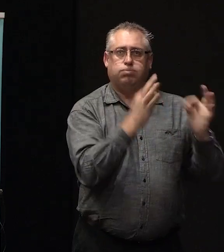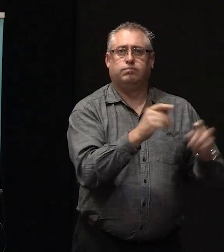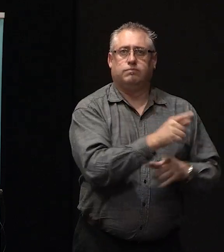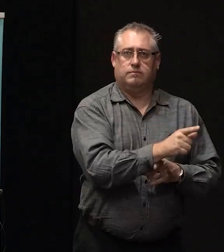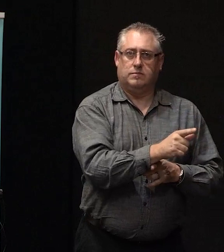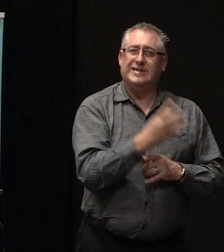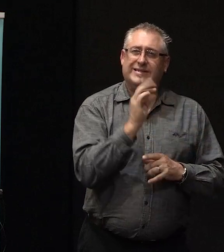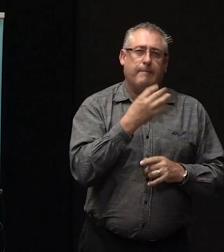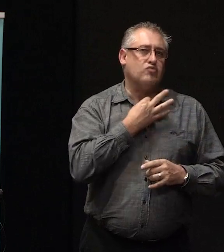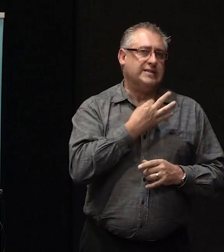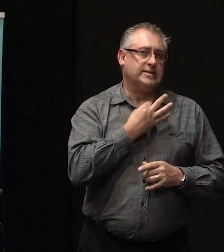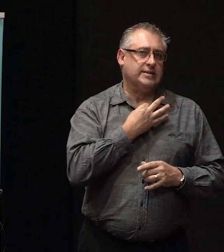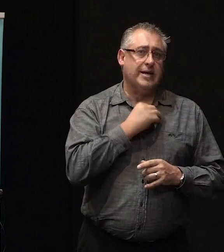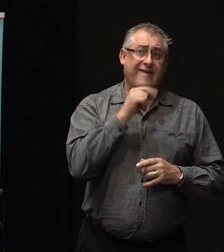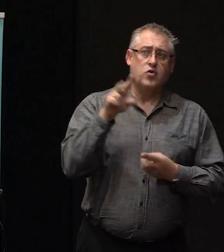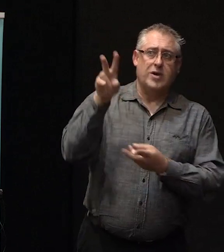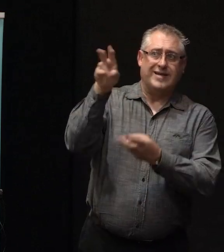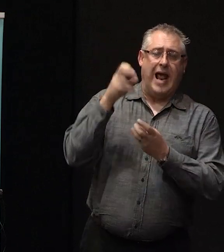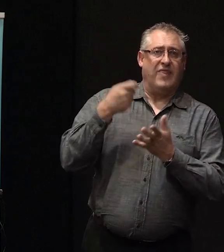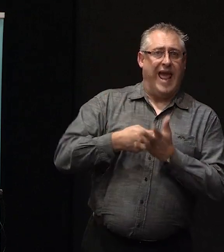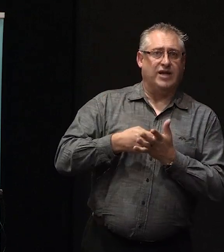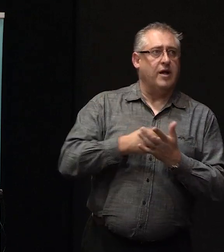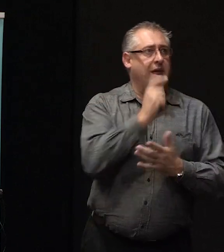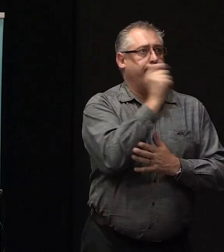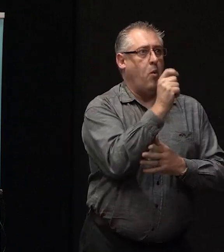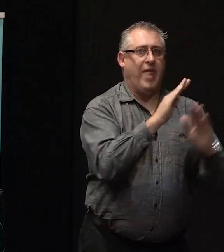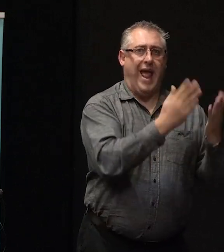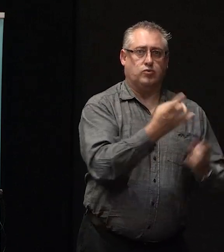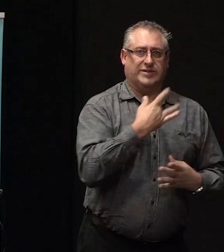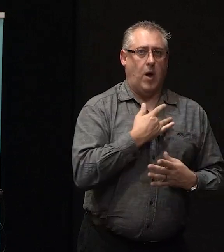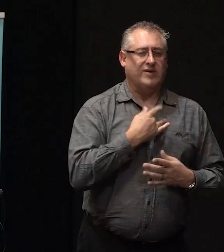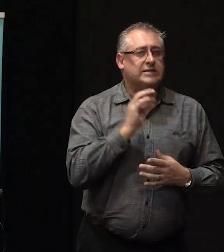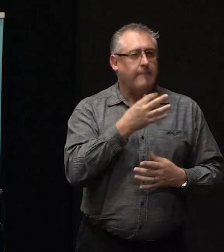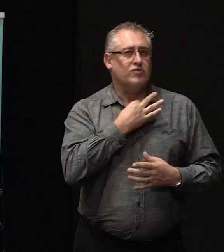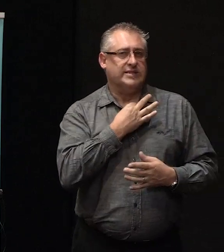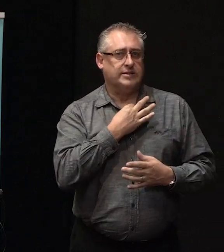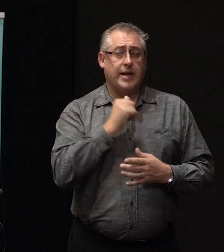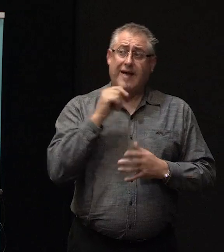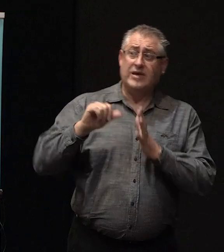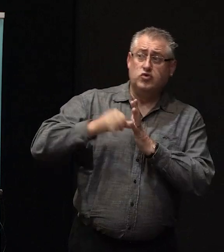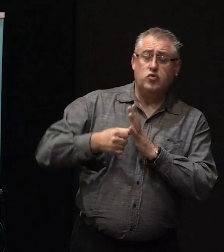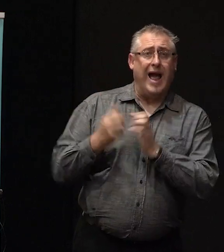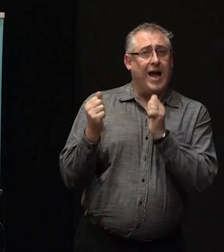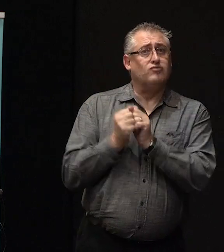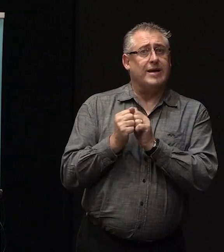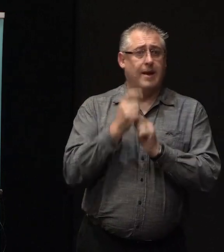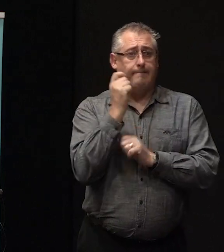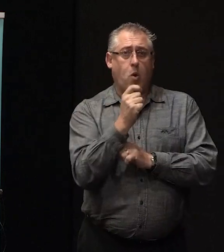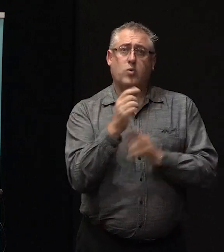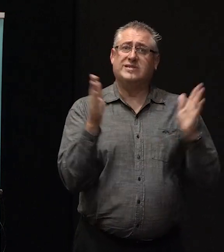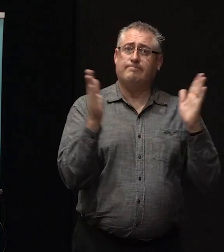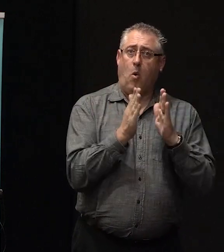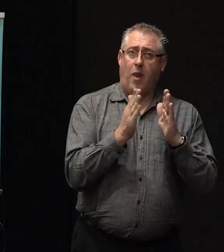risk in doing that, especially if you take the cash and then build the house yourself. If the insurer is agreeing to build you that smaller house,